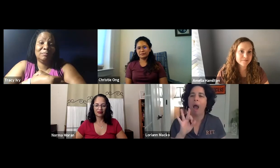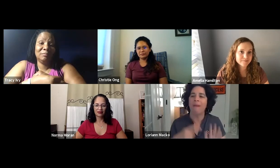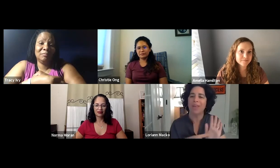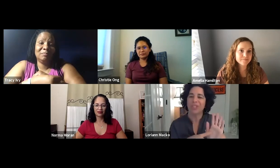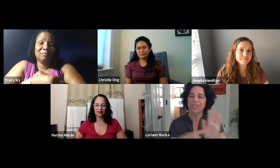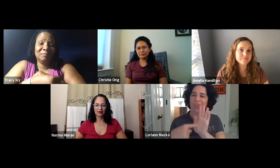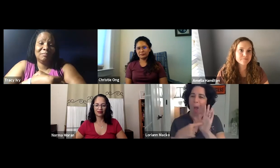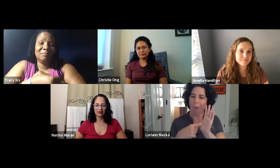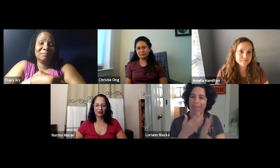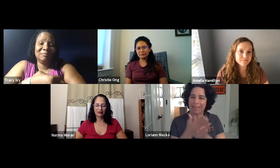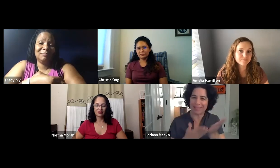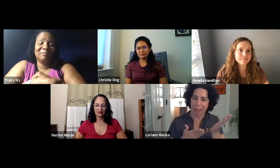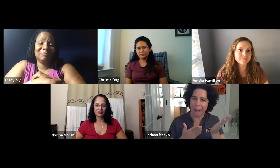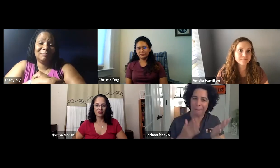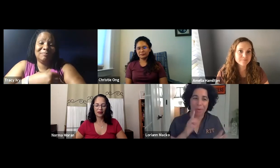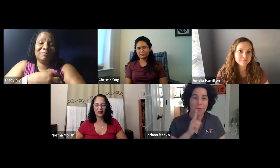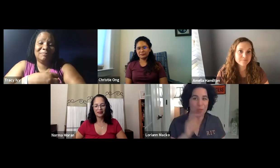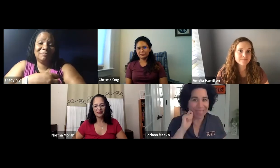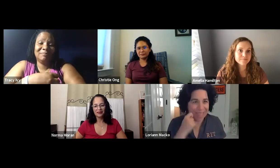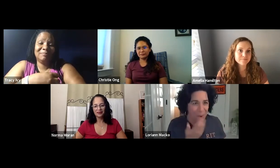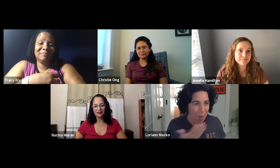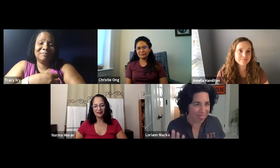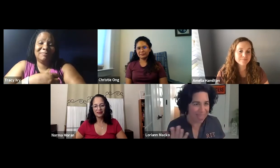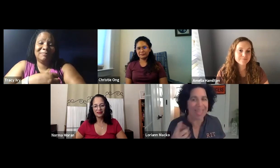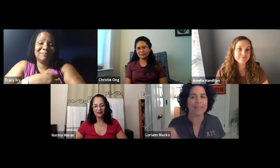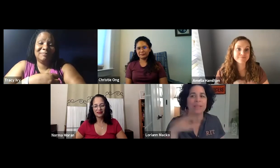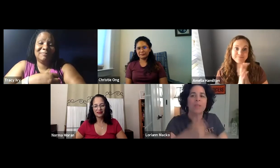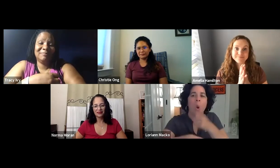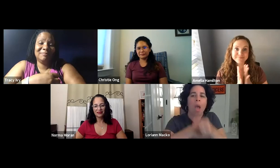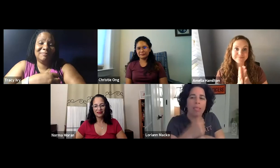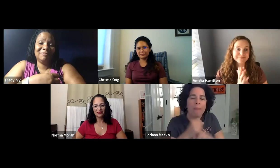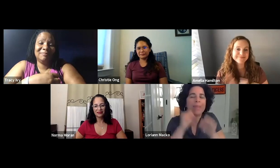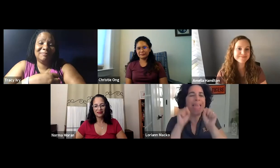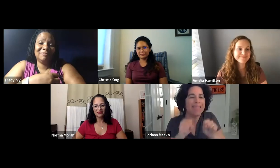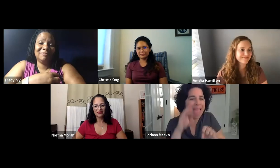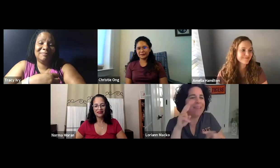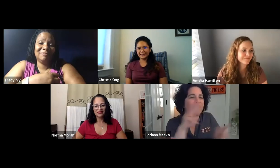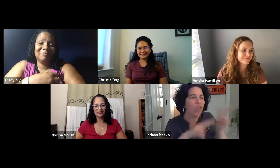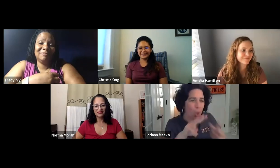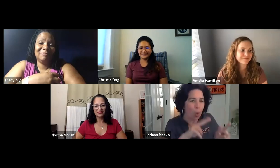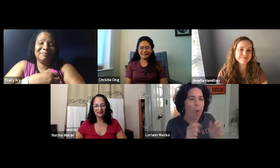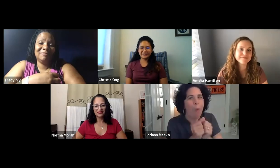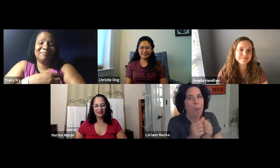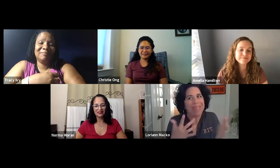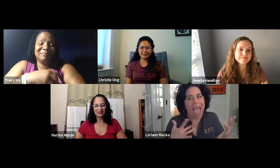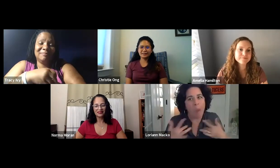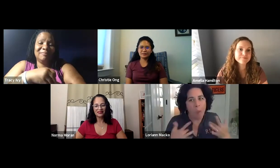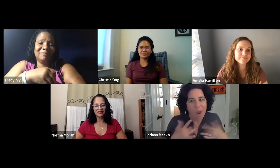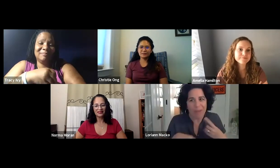It will be a virtual way of showing some really cool things. And alumni will be able to